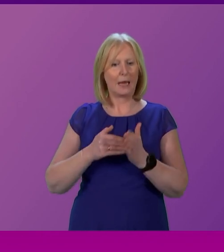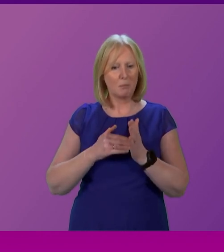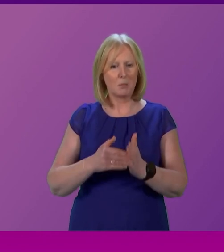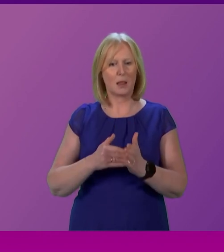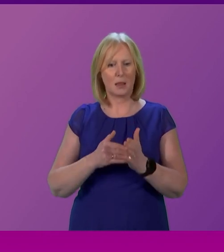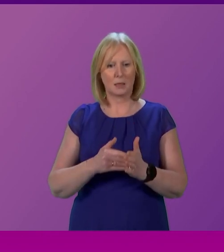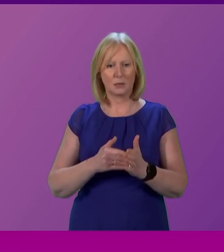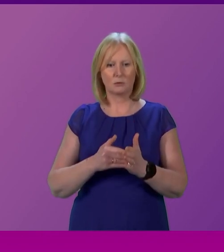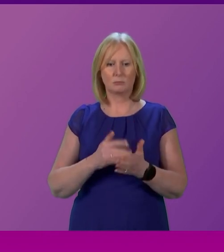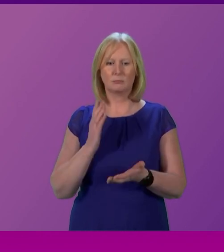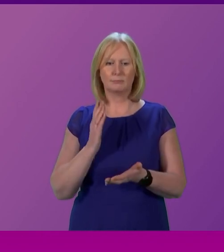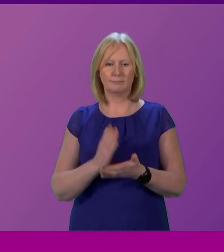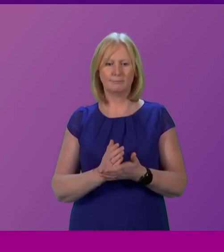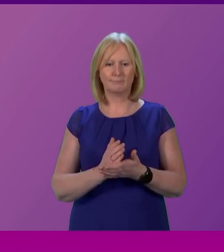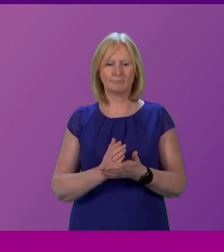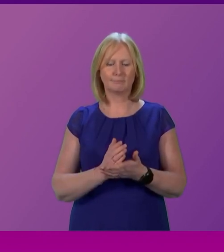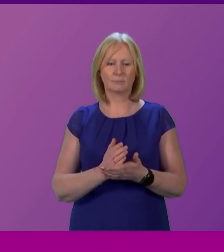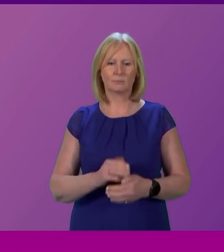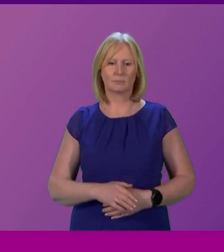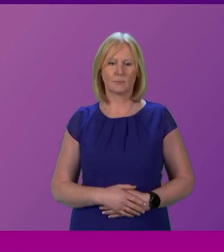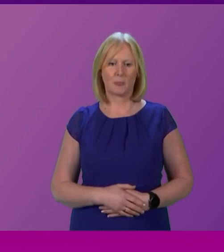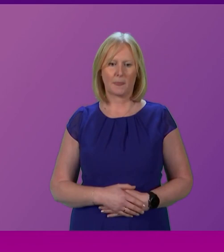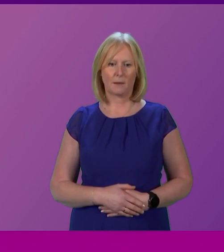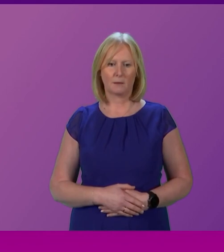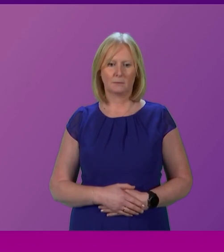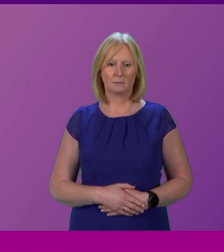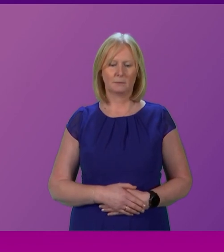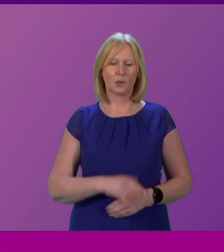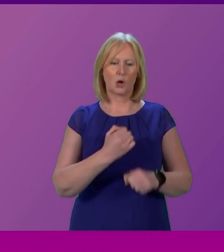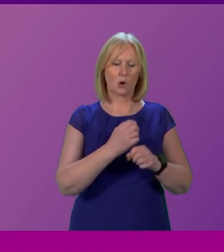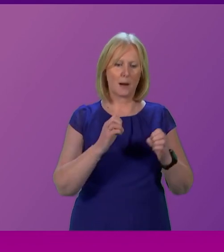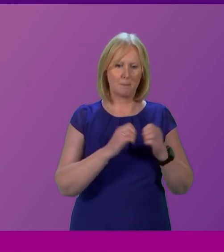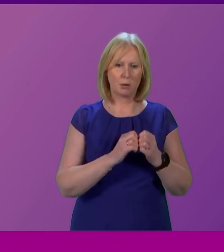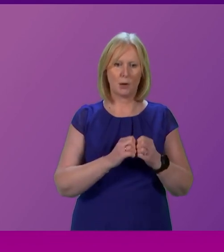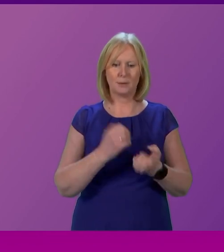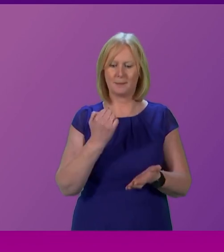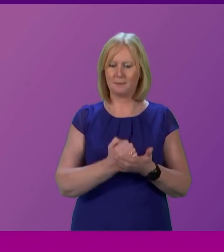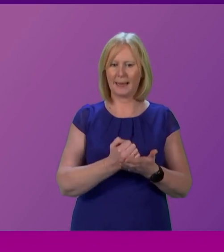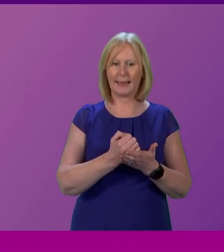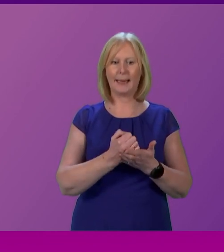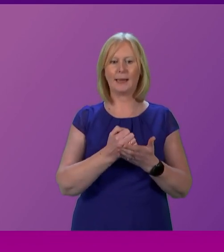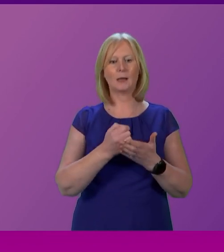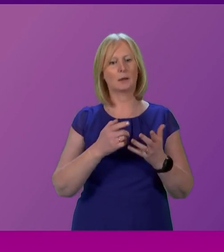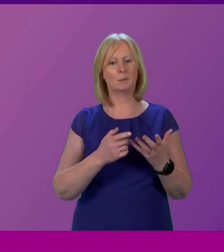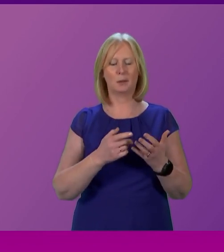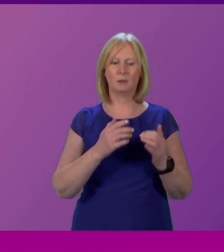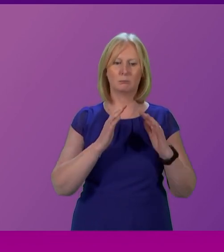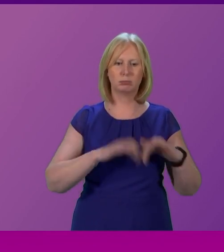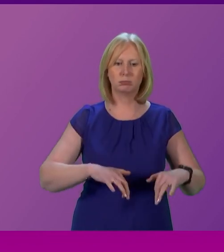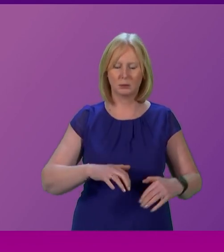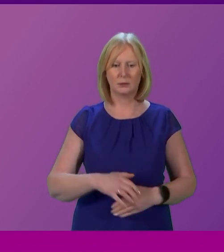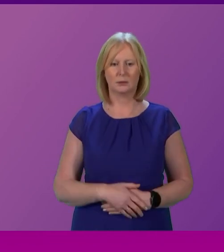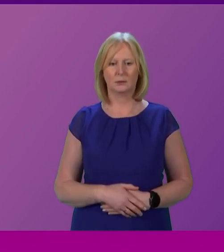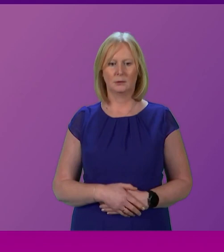huge international overdraft. Brown's bank collapse. Trustonomics. Result. The